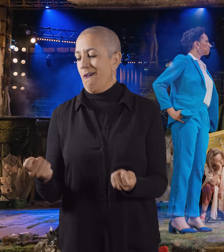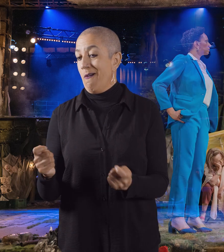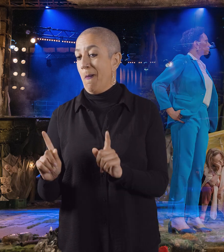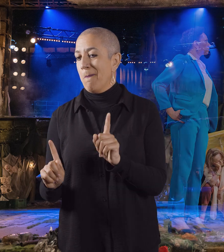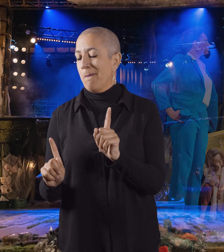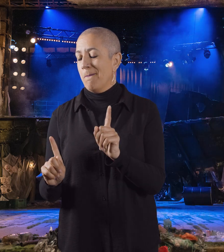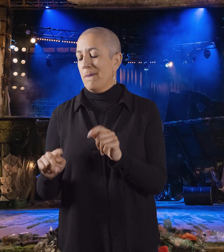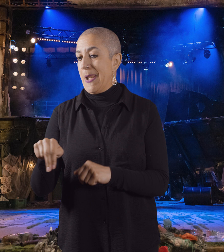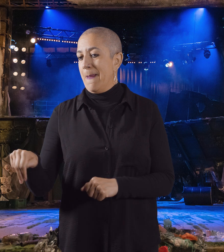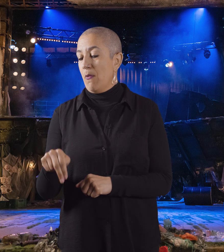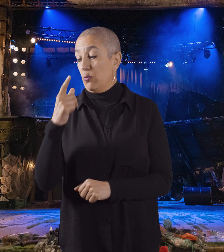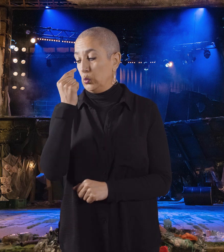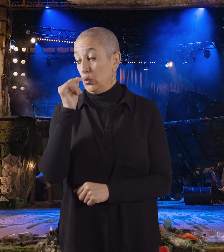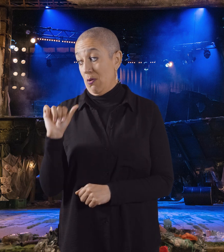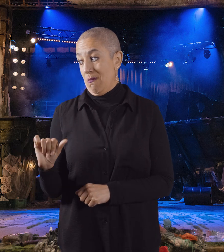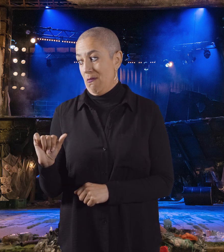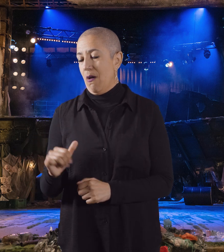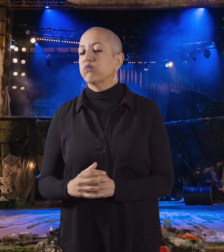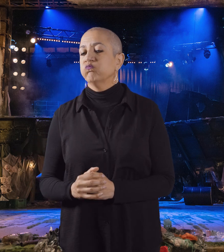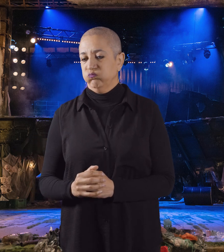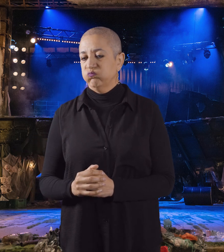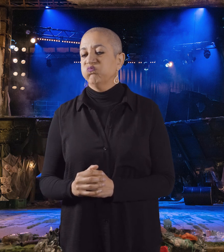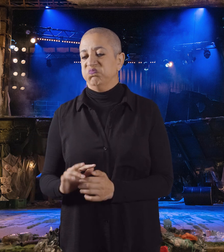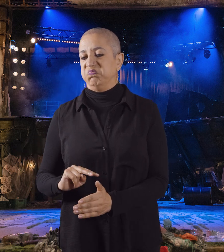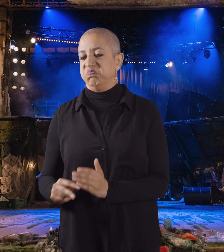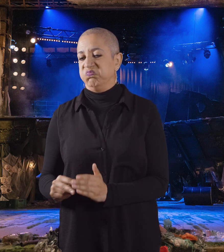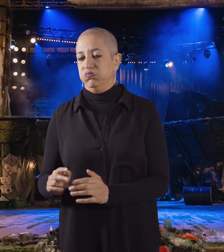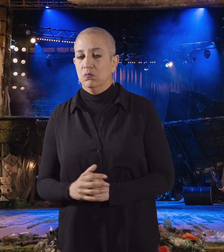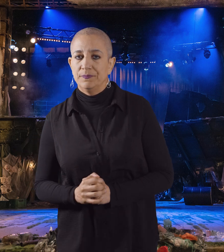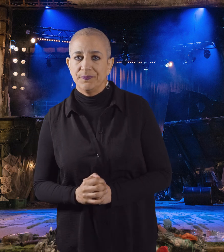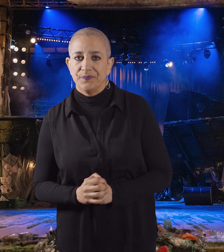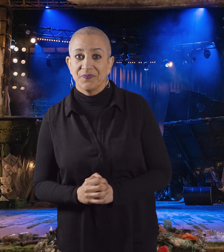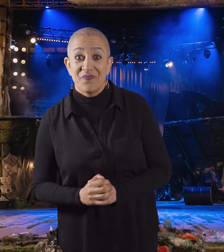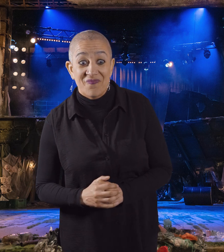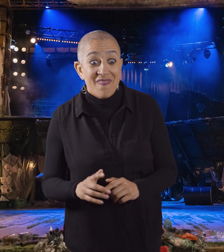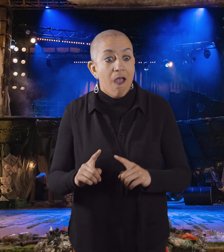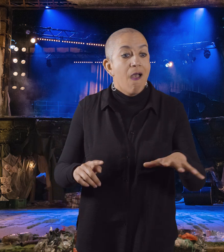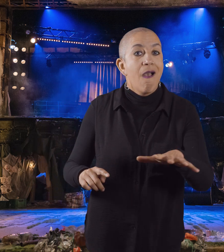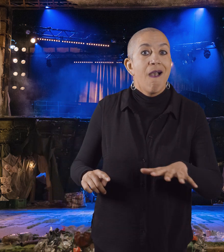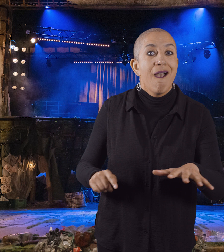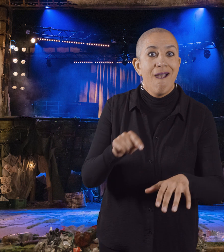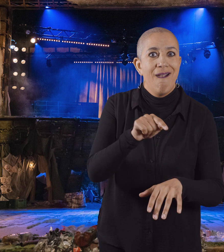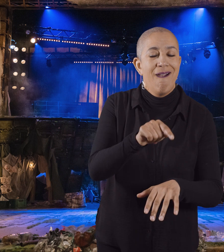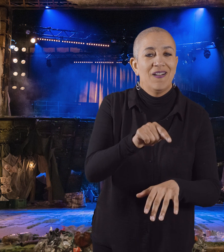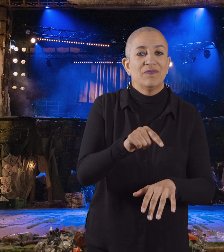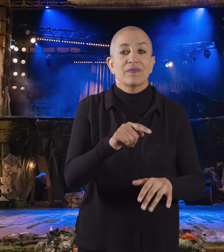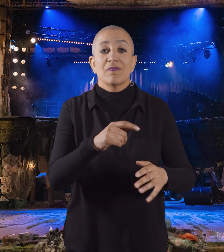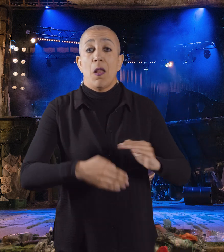Elsewhere, Stefano, the butler, and Trinculo, the jester, wander the island, getting drunk.